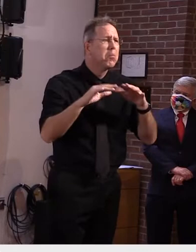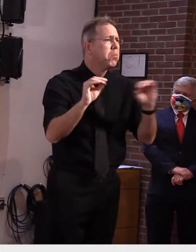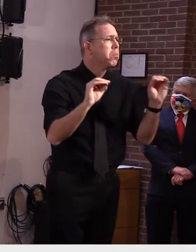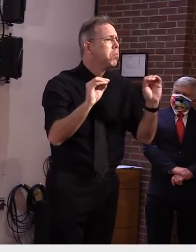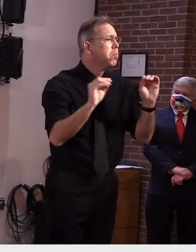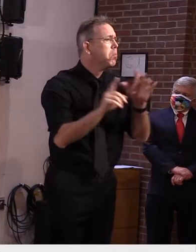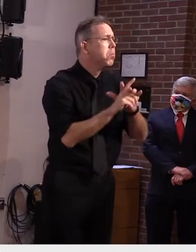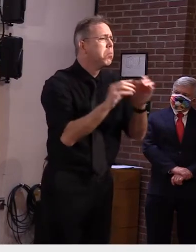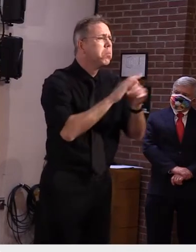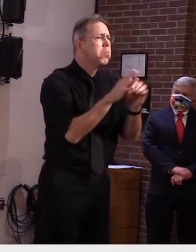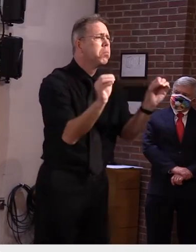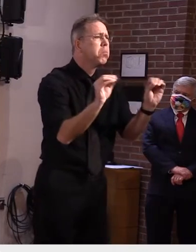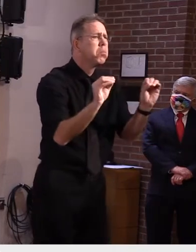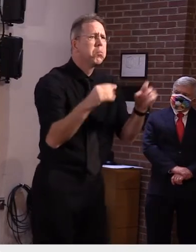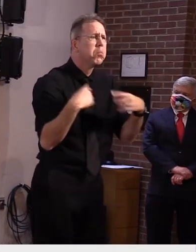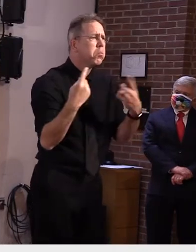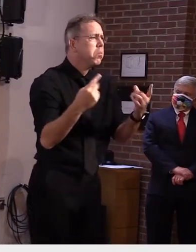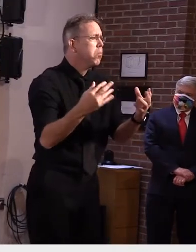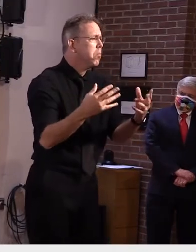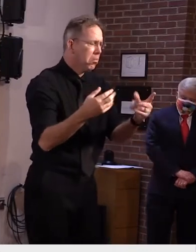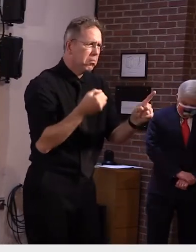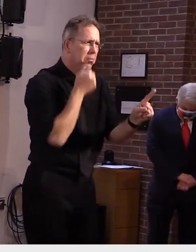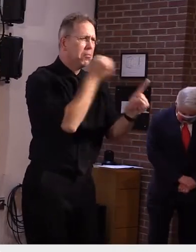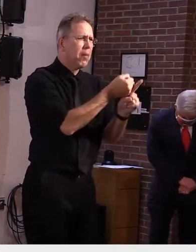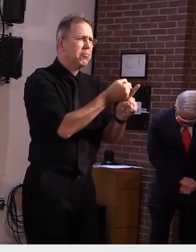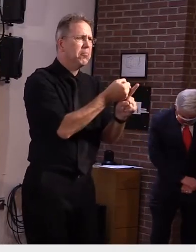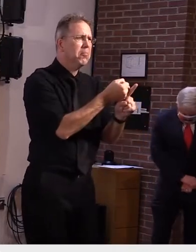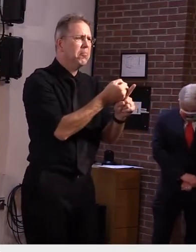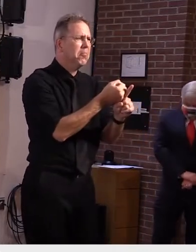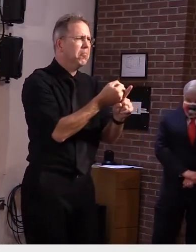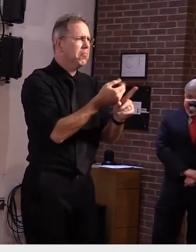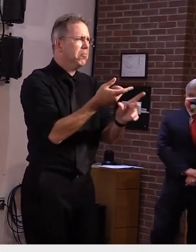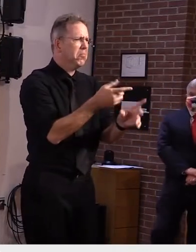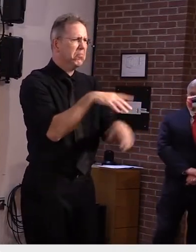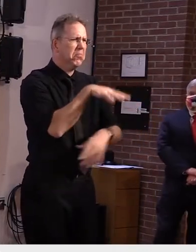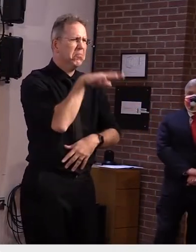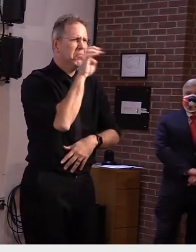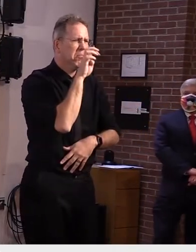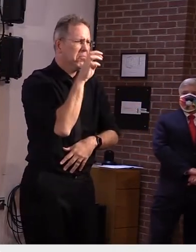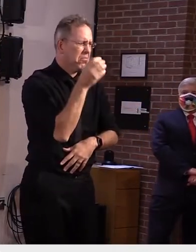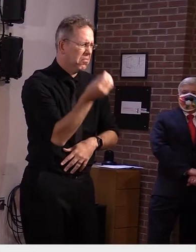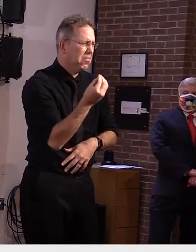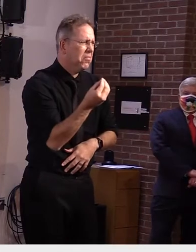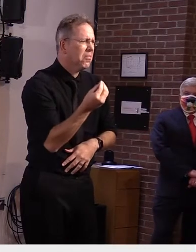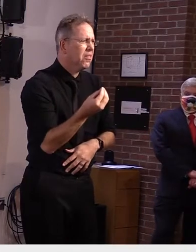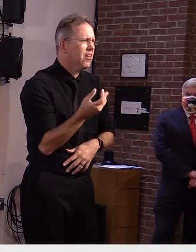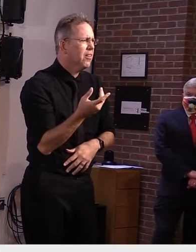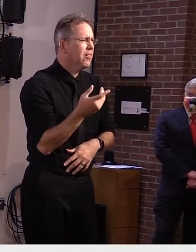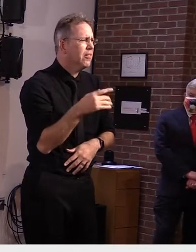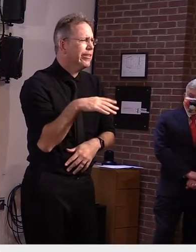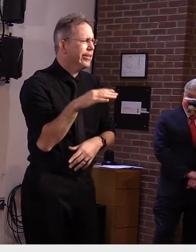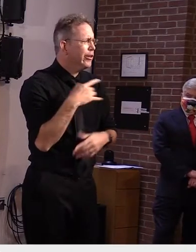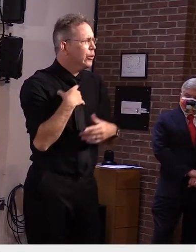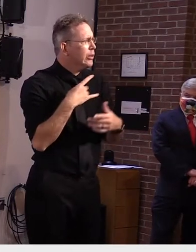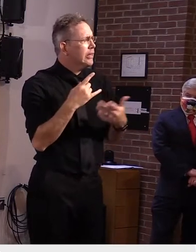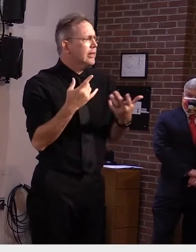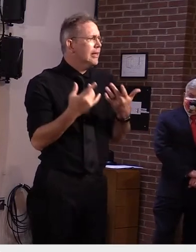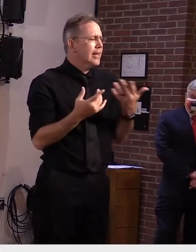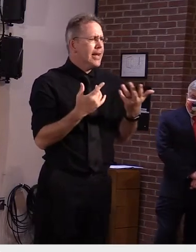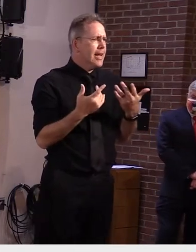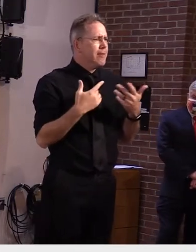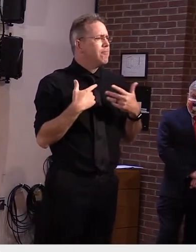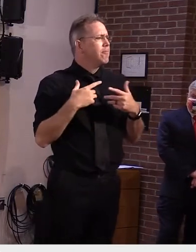up again we may be getting more lax there may be some more social gatherings maybe outside of the rink and so forth